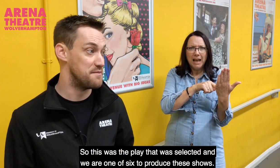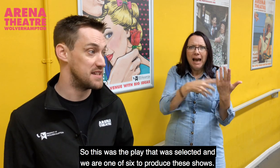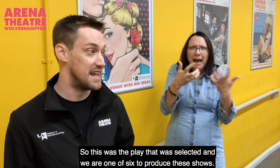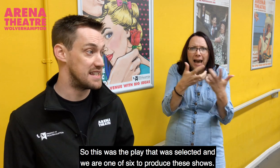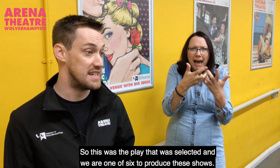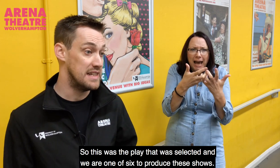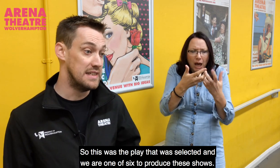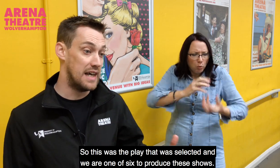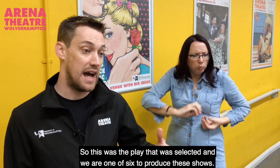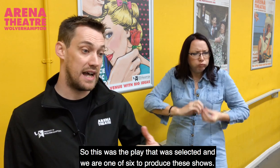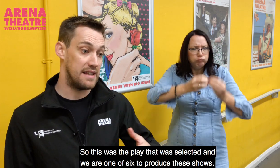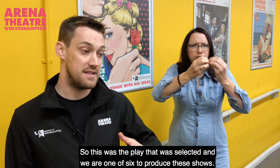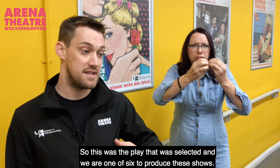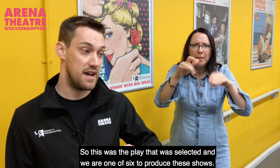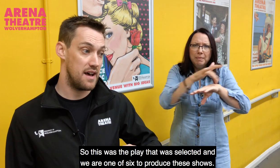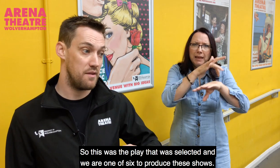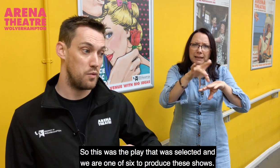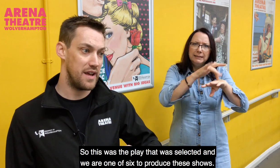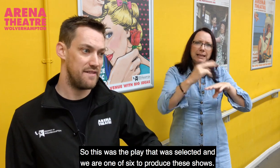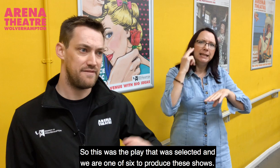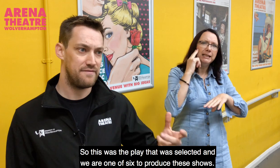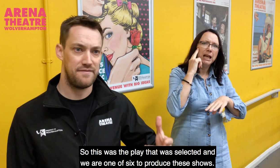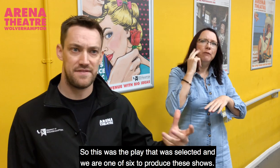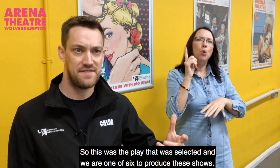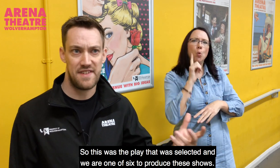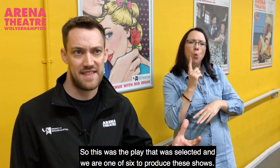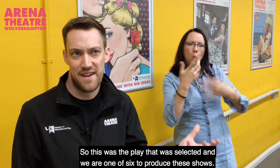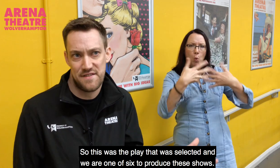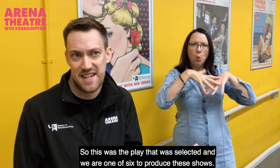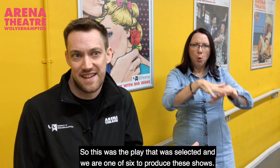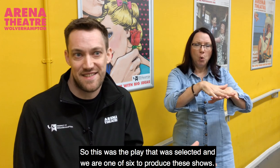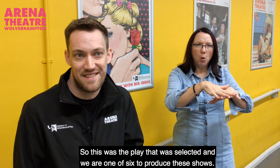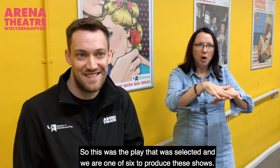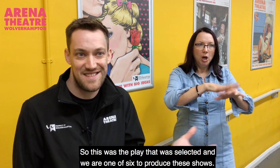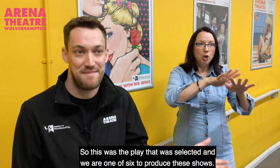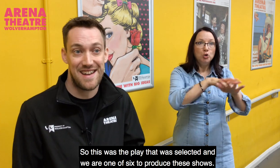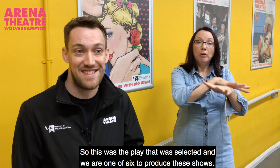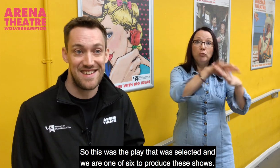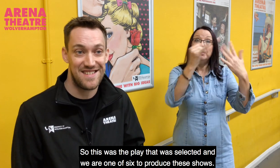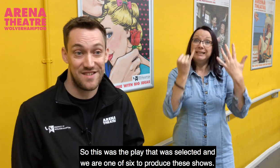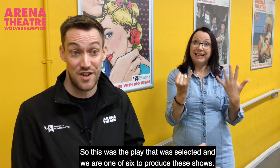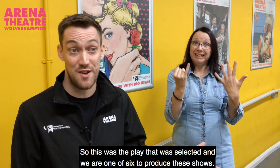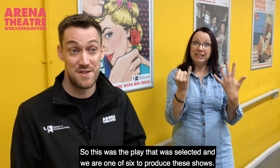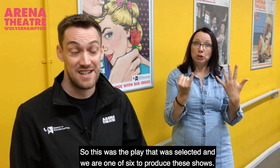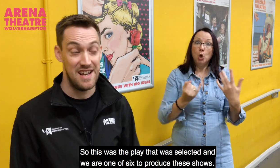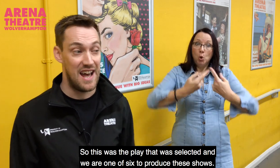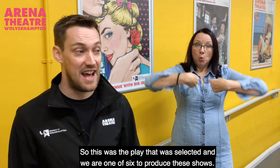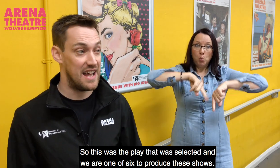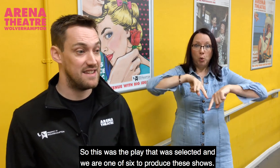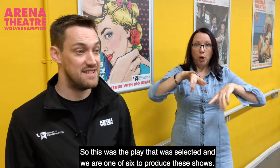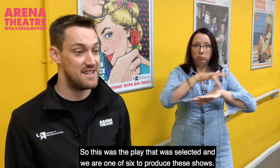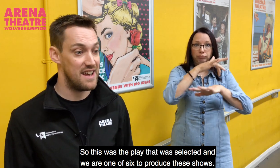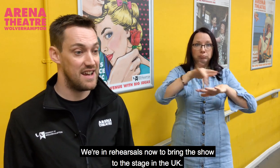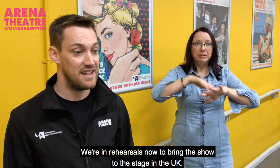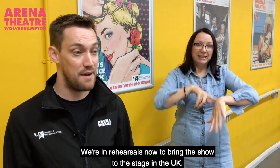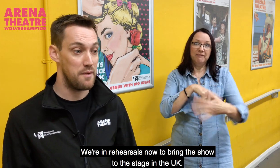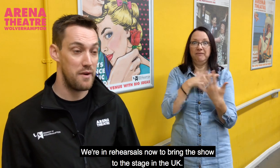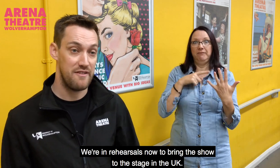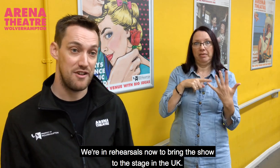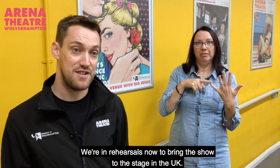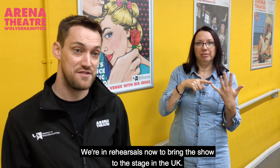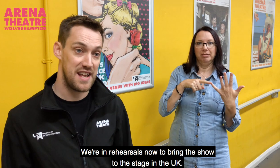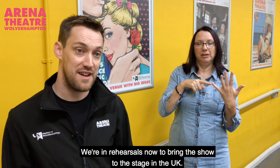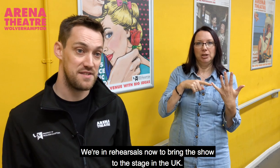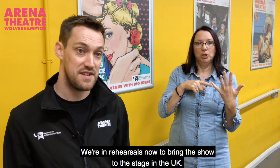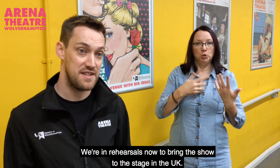this was a play that was selected and with fifth out of sixth to make these shows and yeah